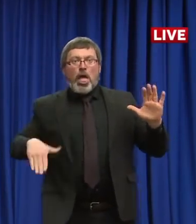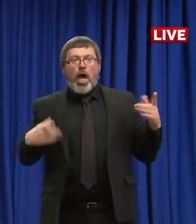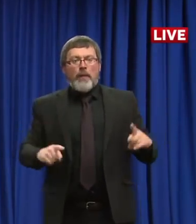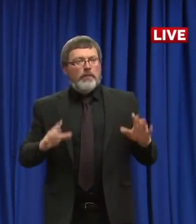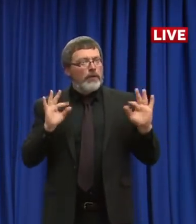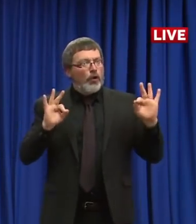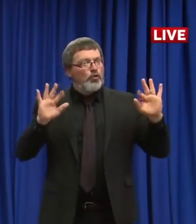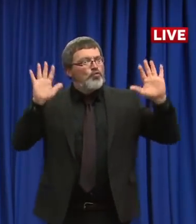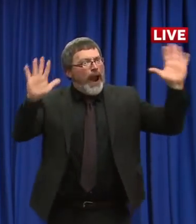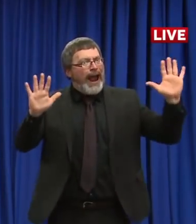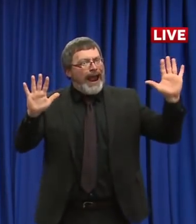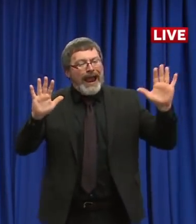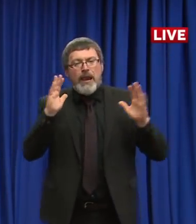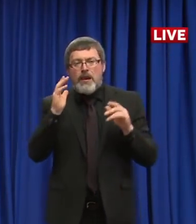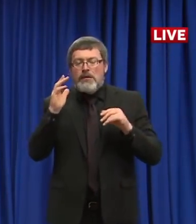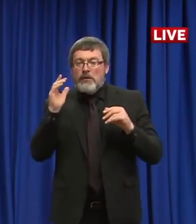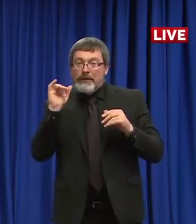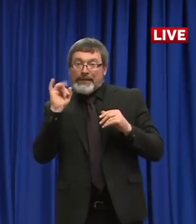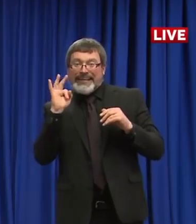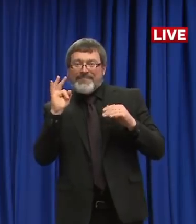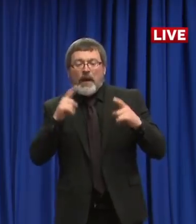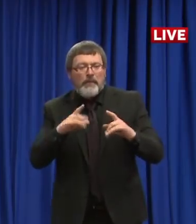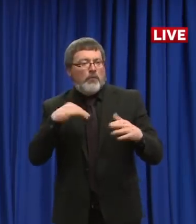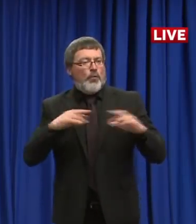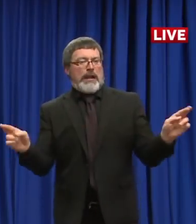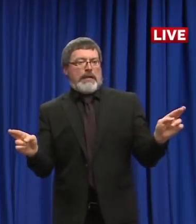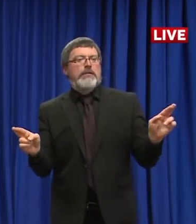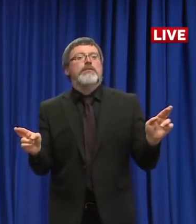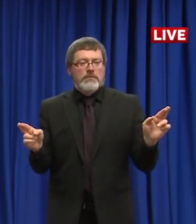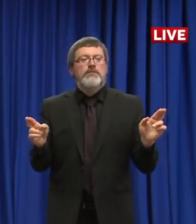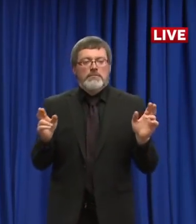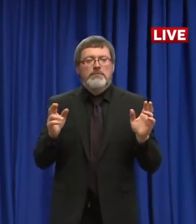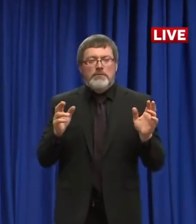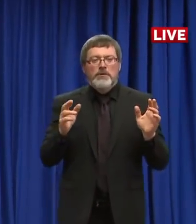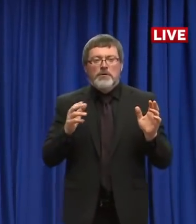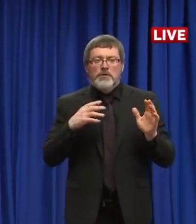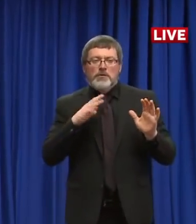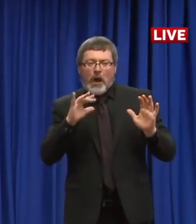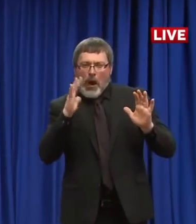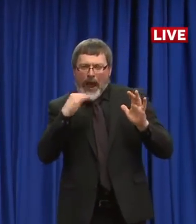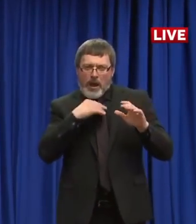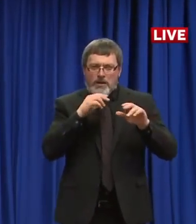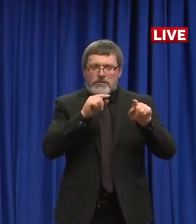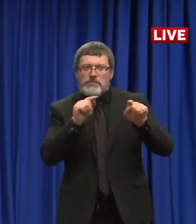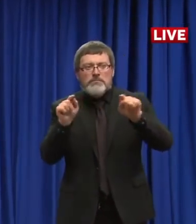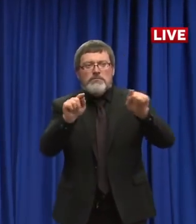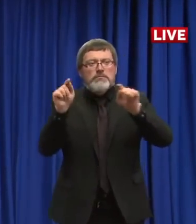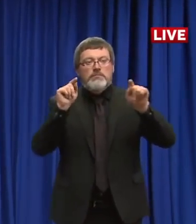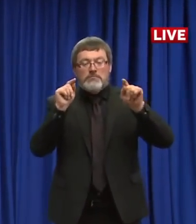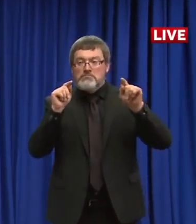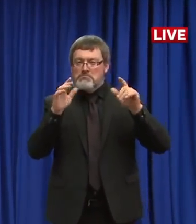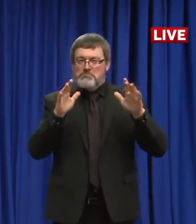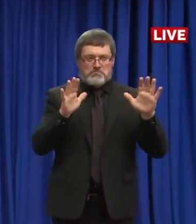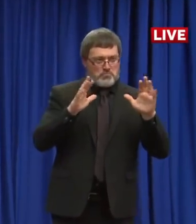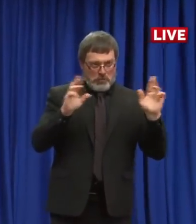opportunity for the citizens of our great state. With that, we can open up for some questions here before we take some on the phone.